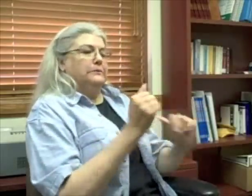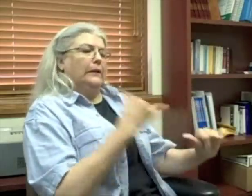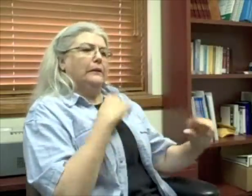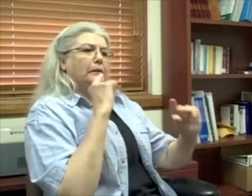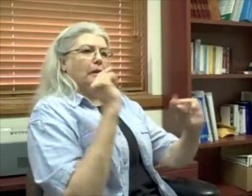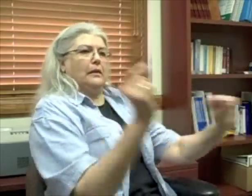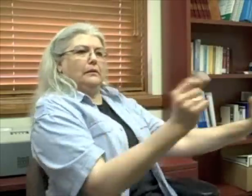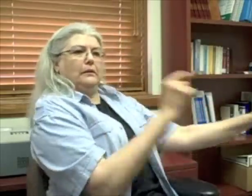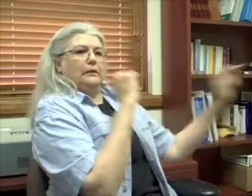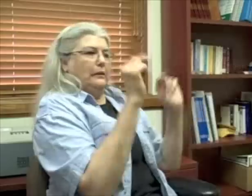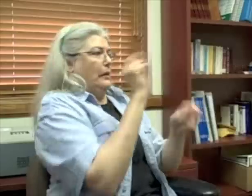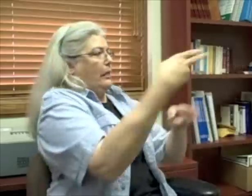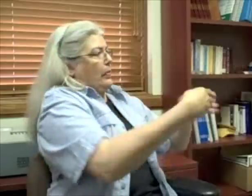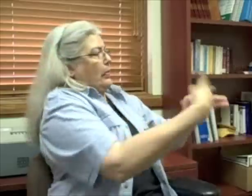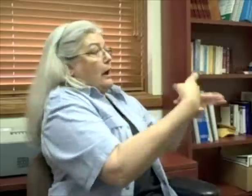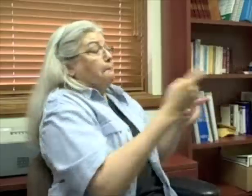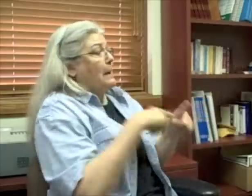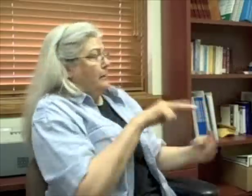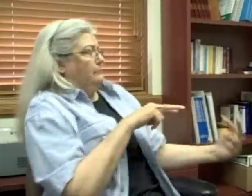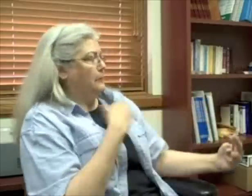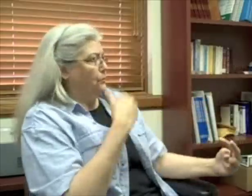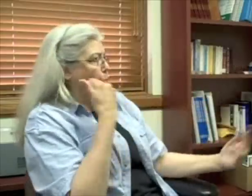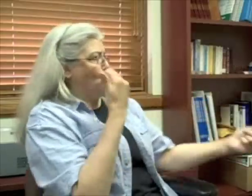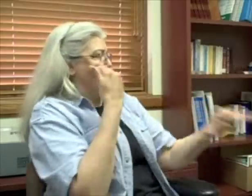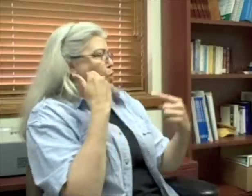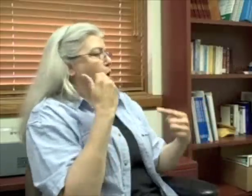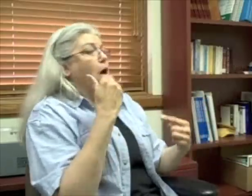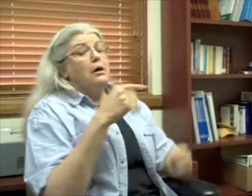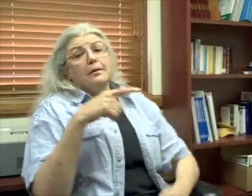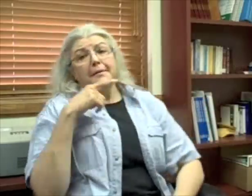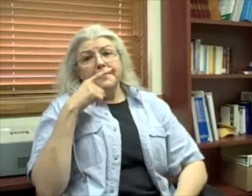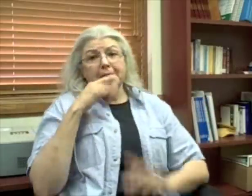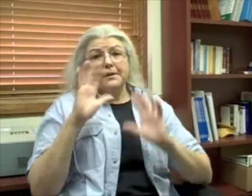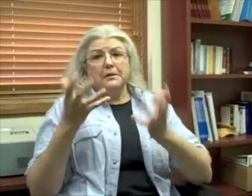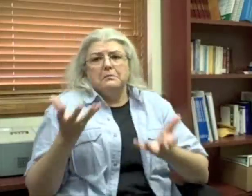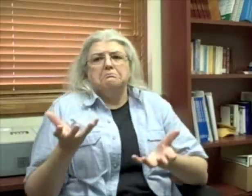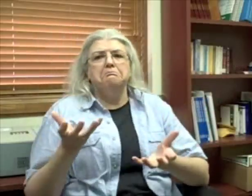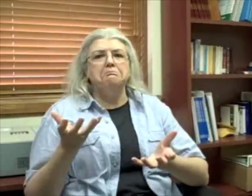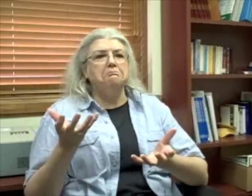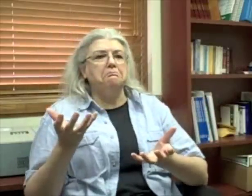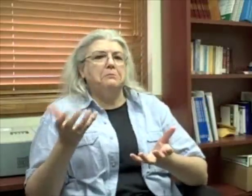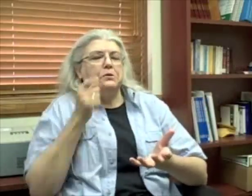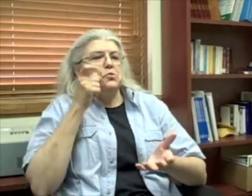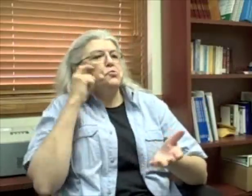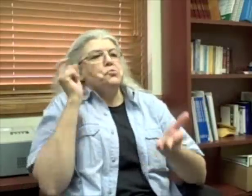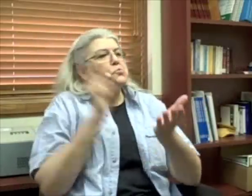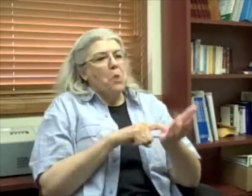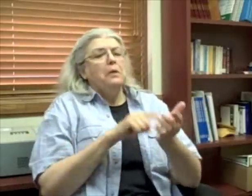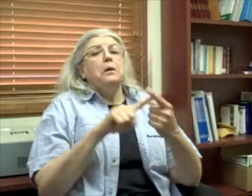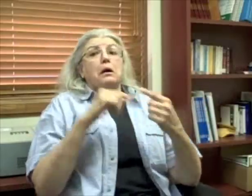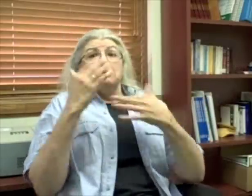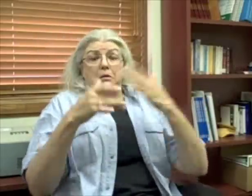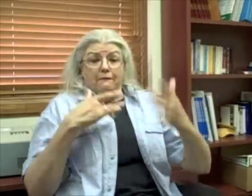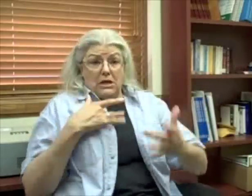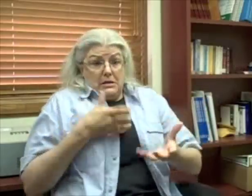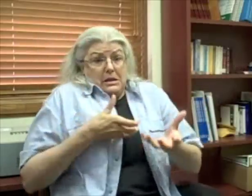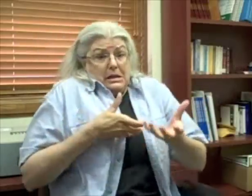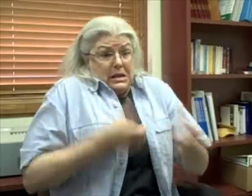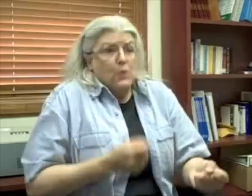to a Deaf AA meeting. And I just didn't feel comfortable with that because they would know my name. And after I felt more comfortable